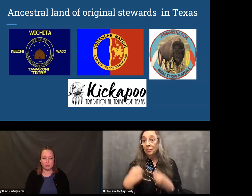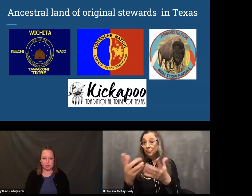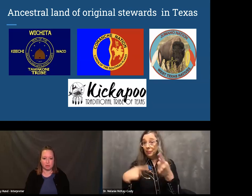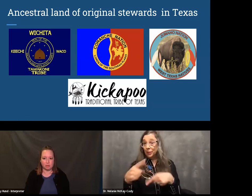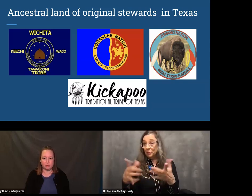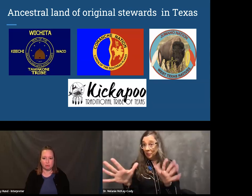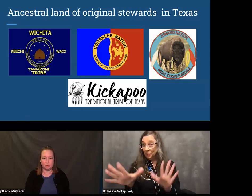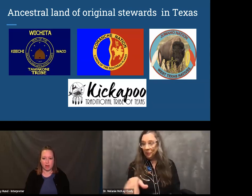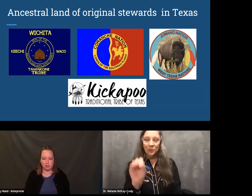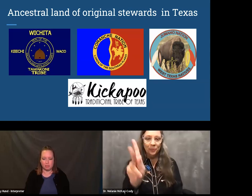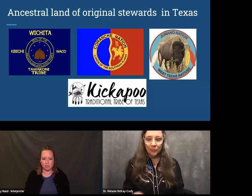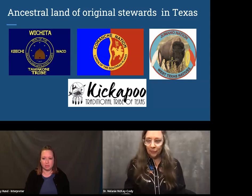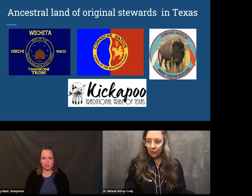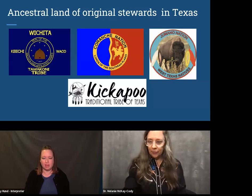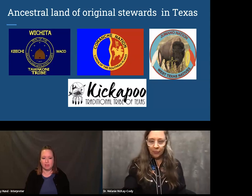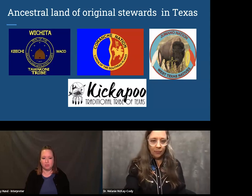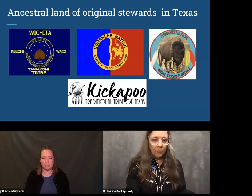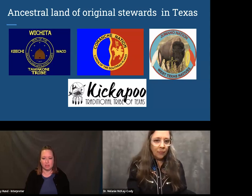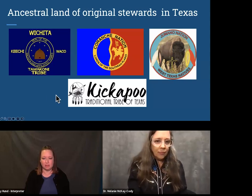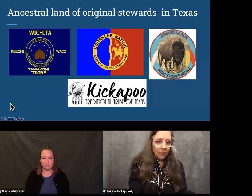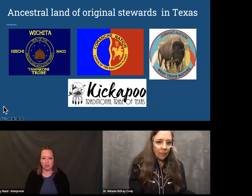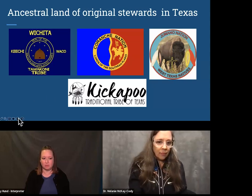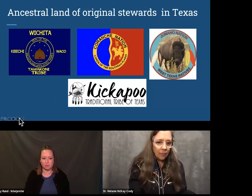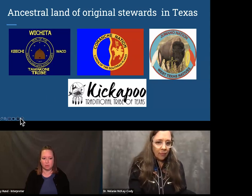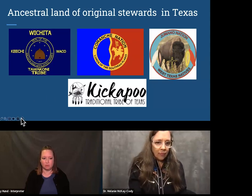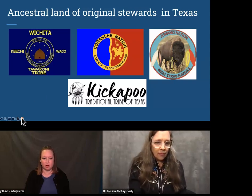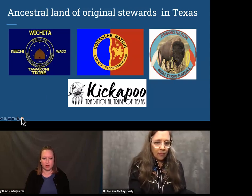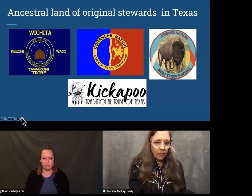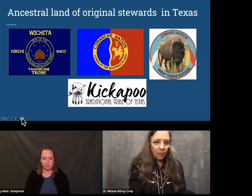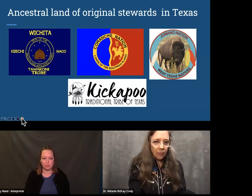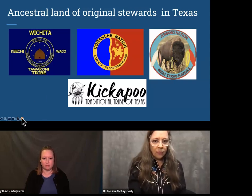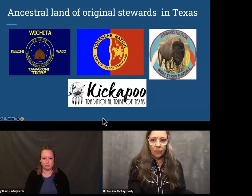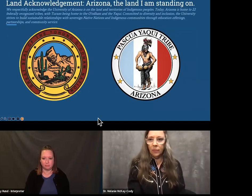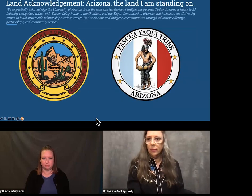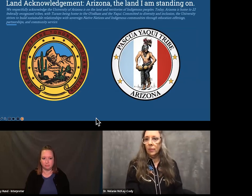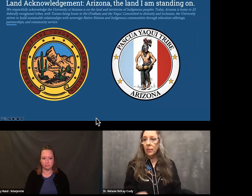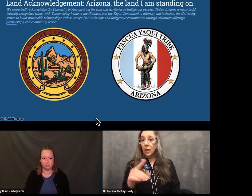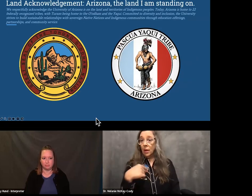So, these are the local tribes, and you've seen the signs for their tribes.